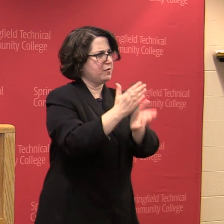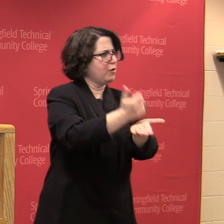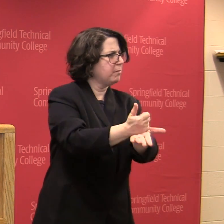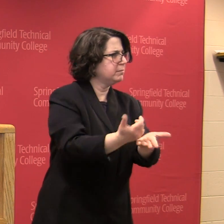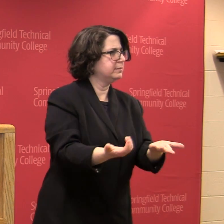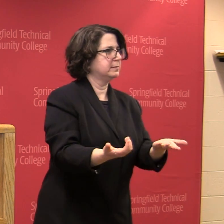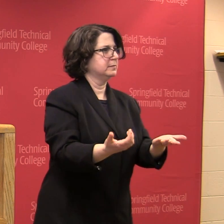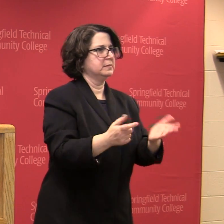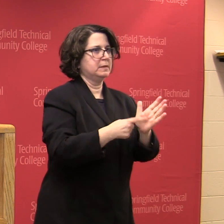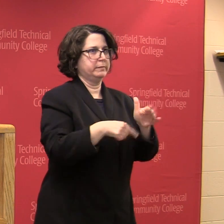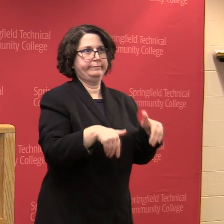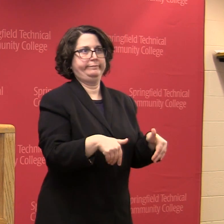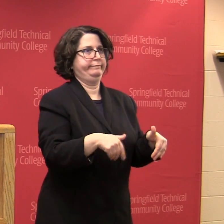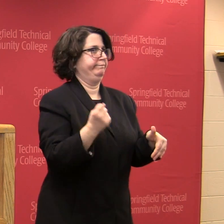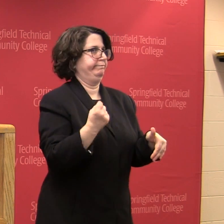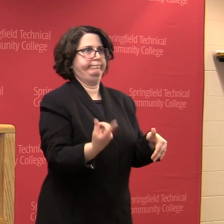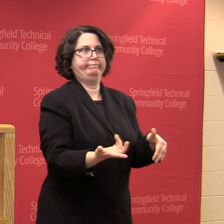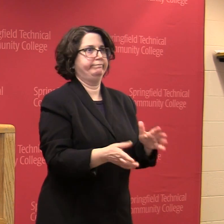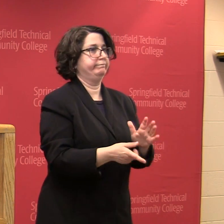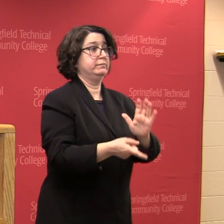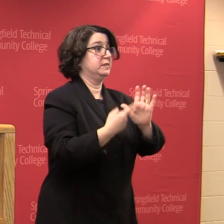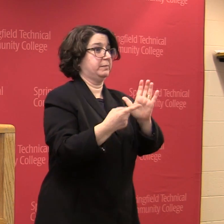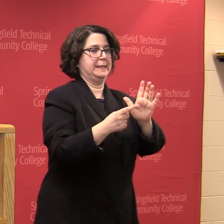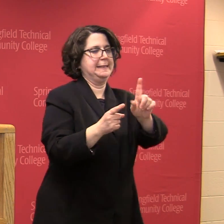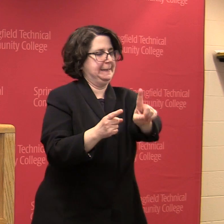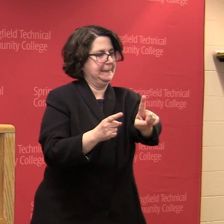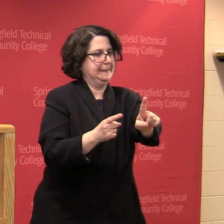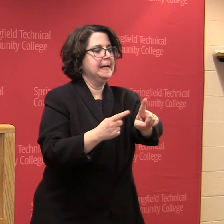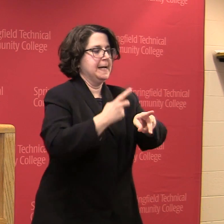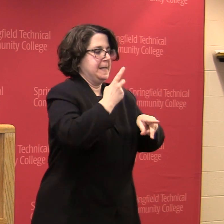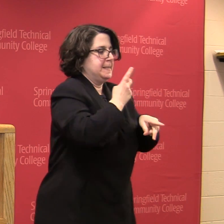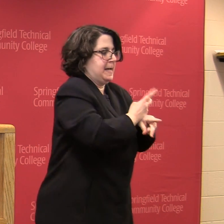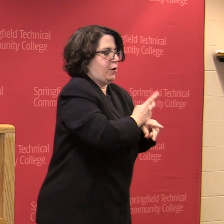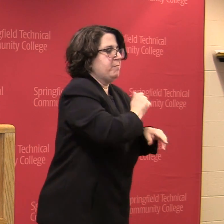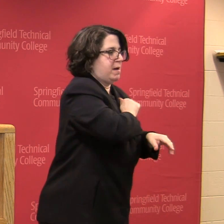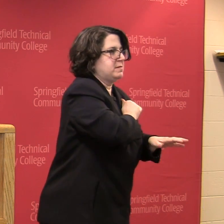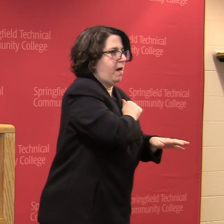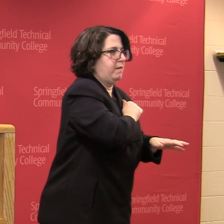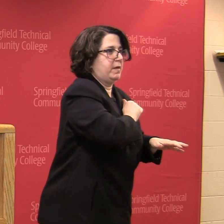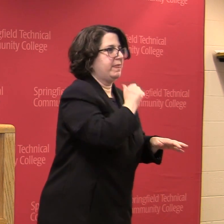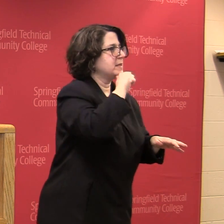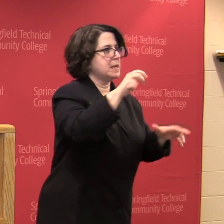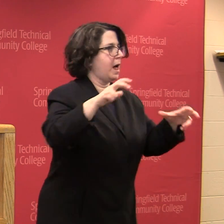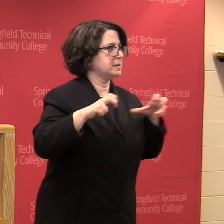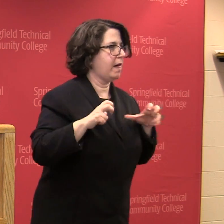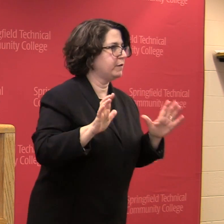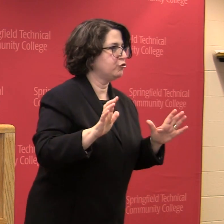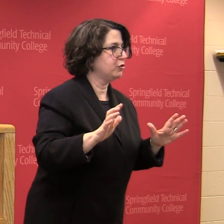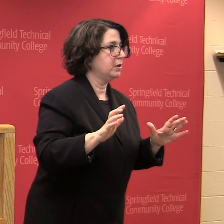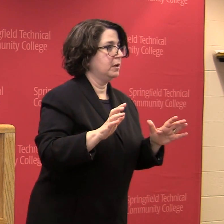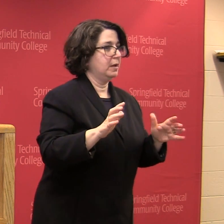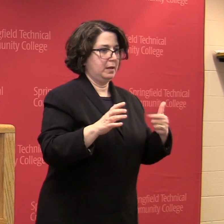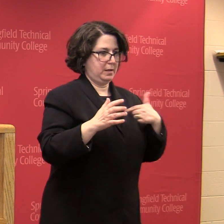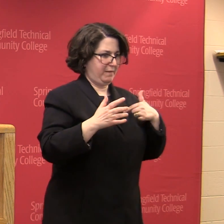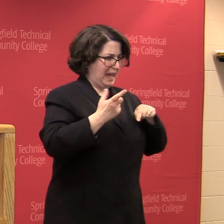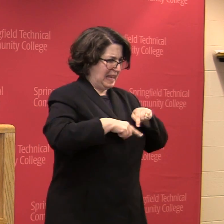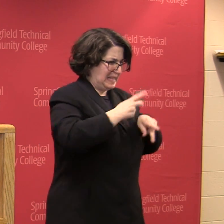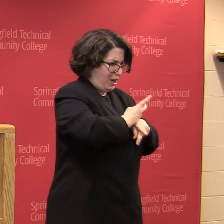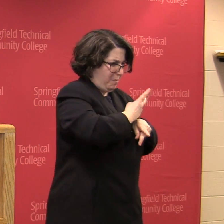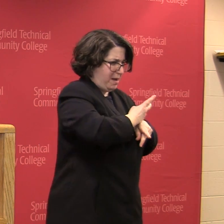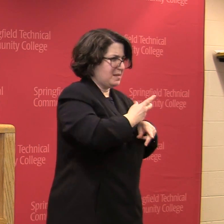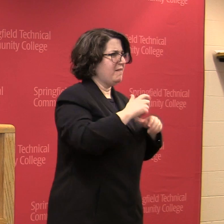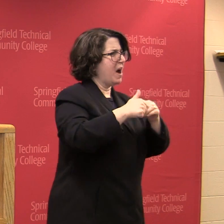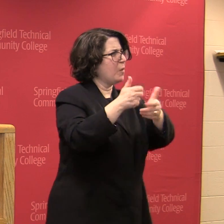Sometimes to say that I need to take care of myself is good and not selfish. You can't care for others if you can't take care of yourself.